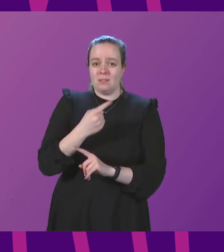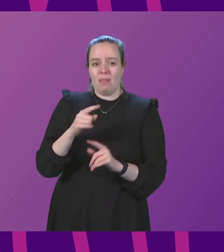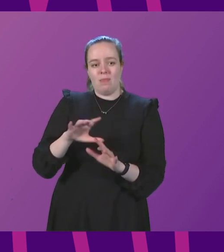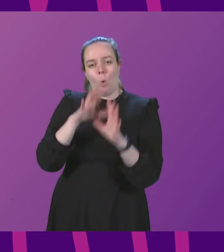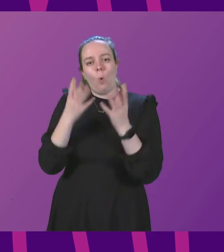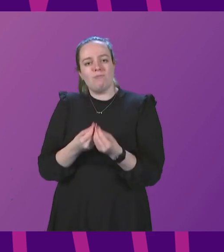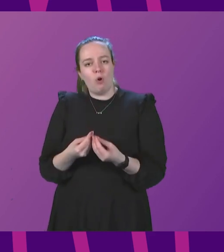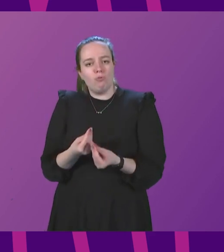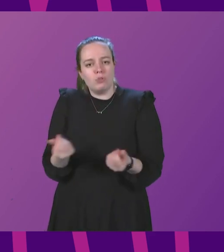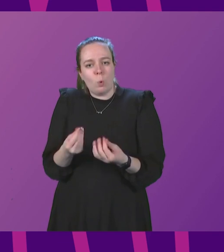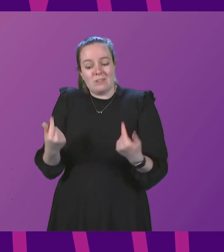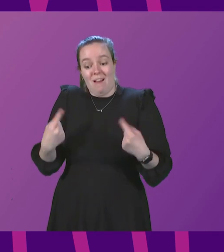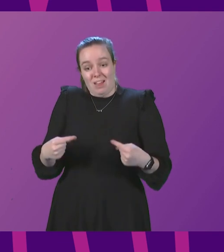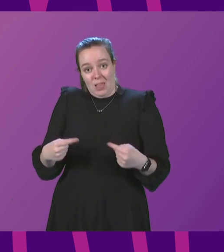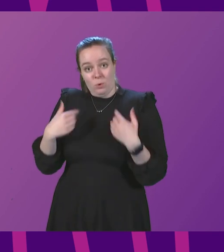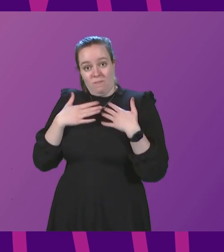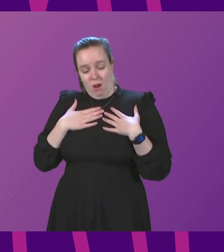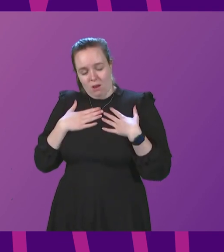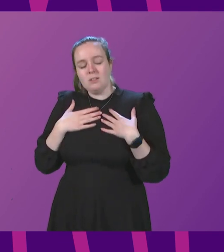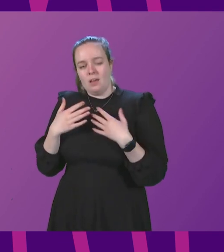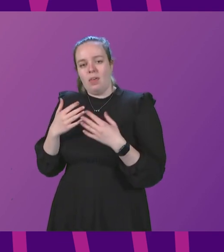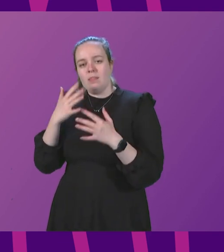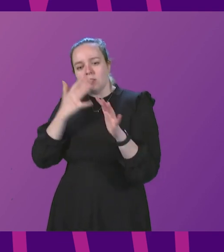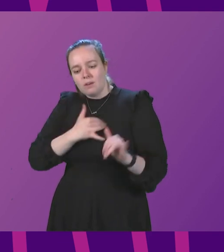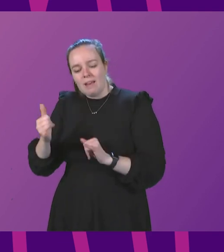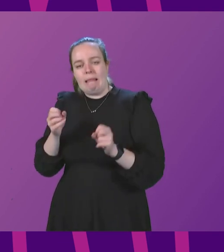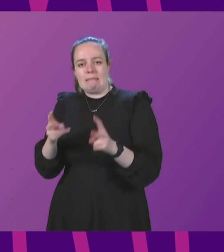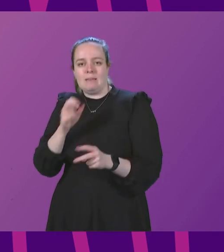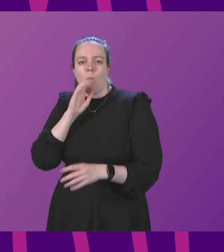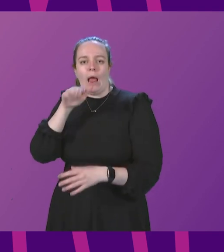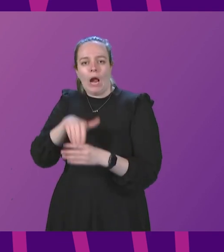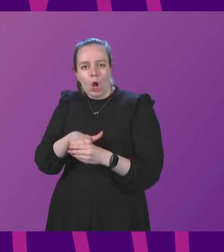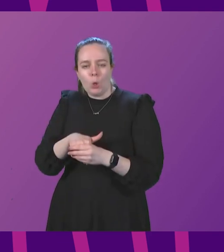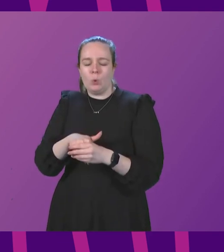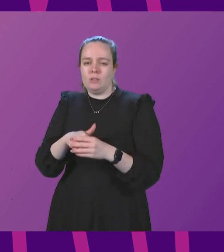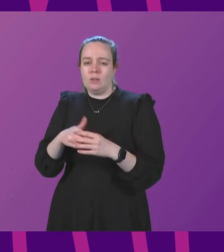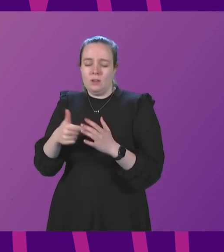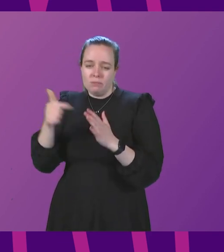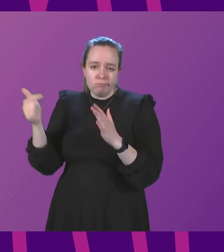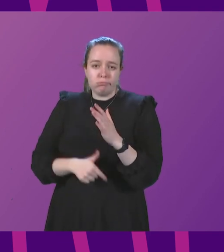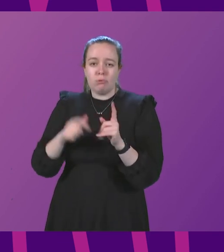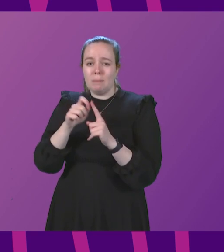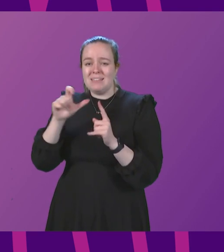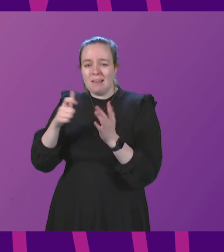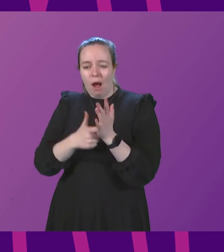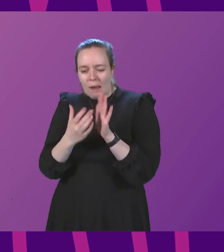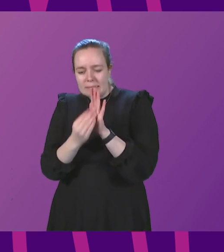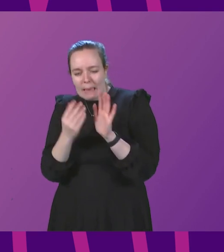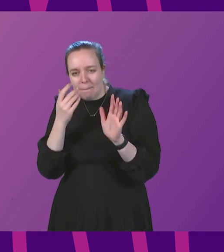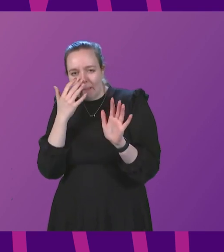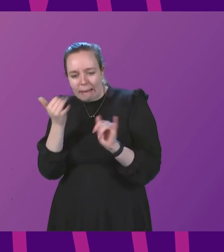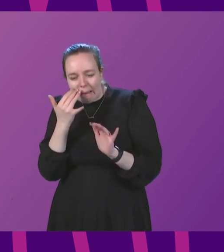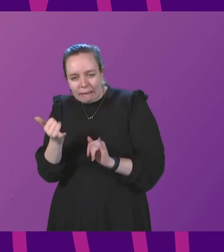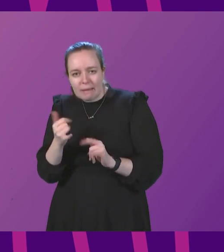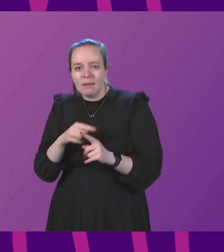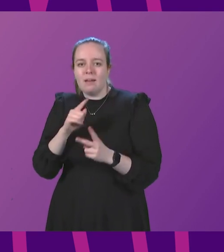overall resources available to us, our surveillance system will include extensive PCR sampling and processing capacity,